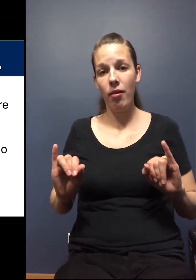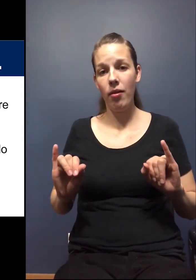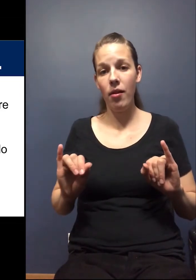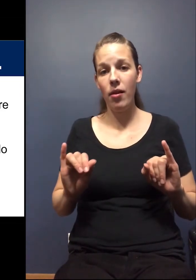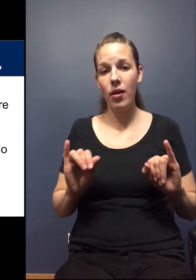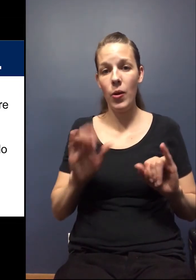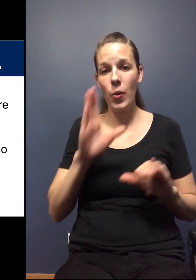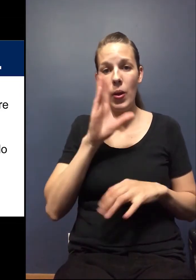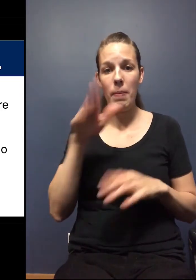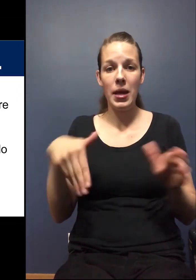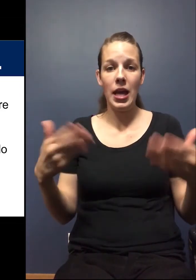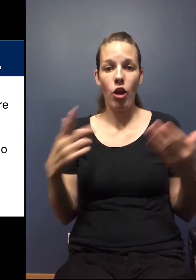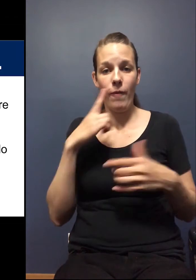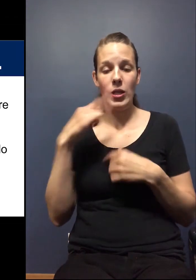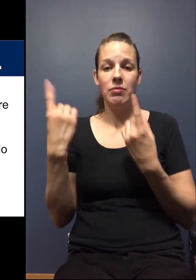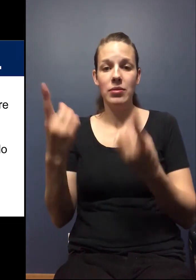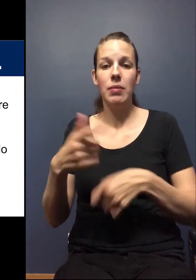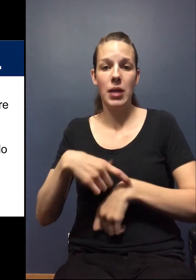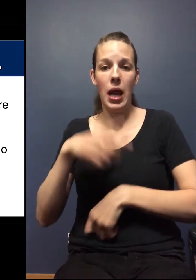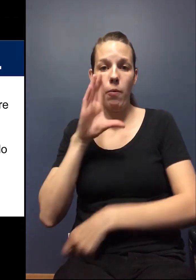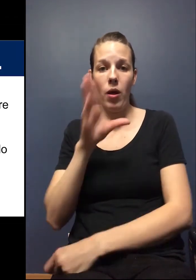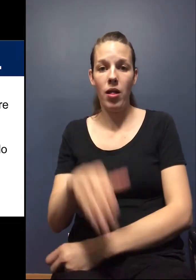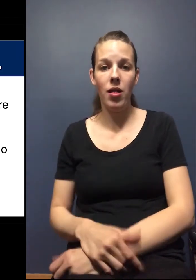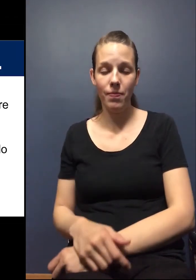is going to be here for quite some time.